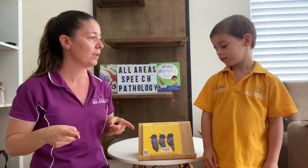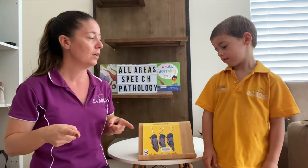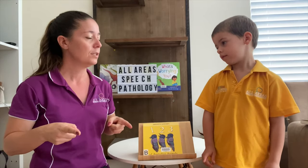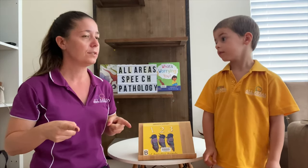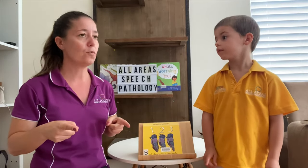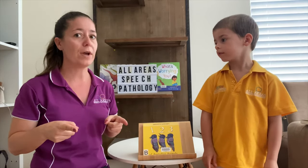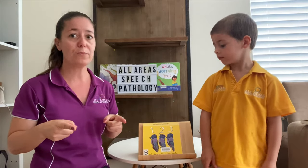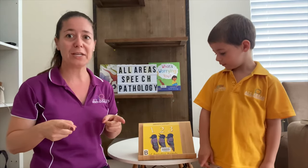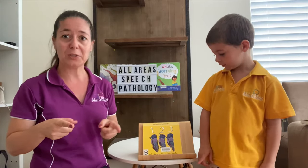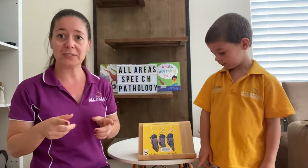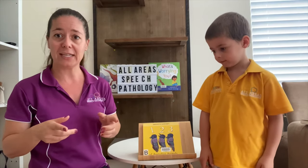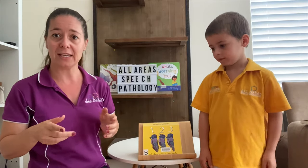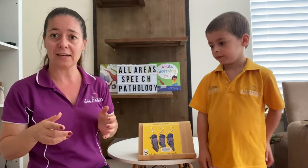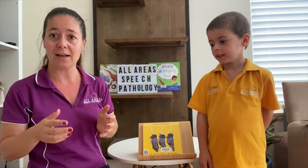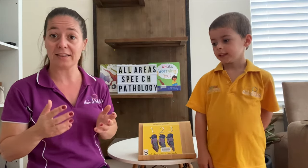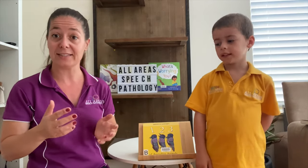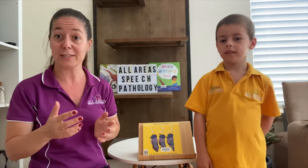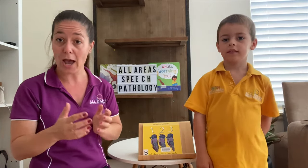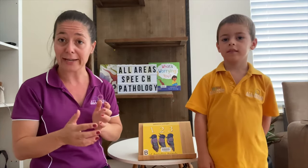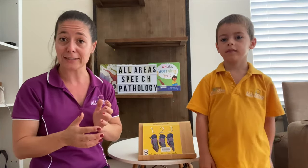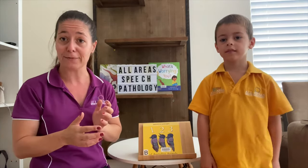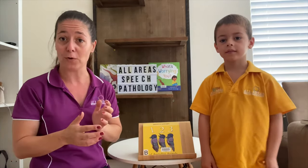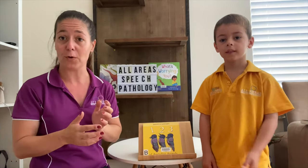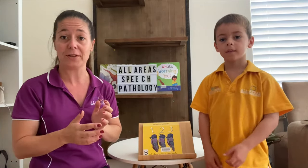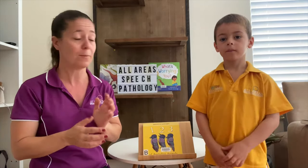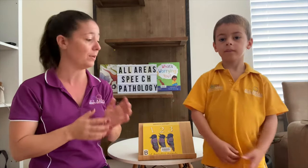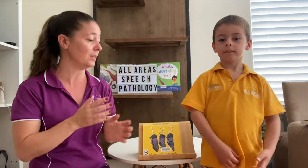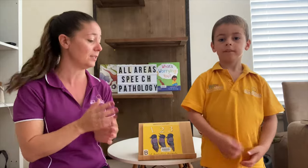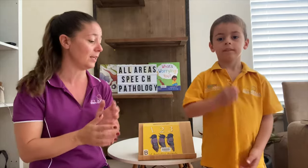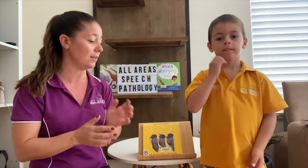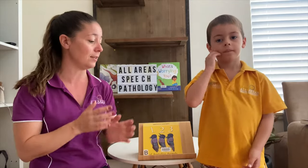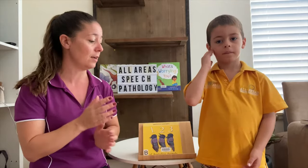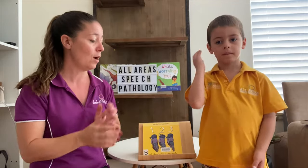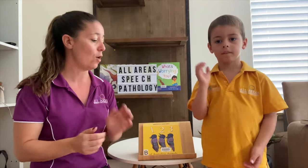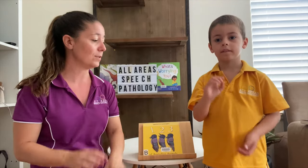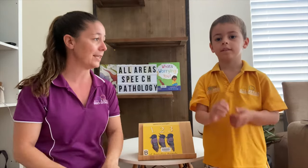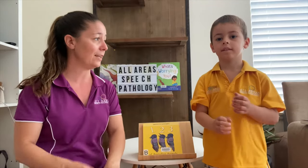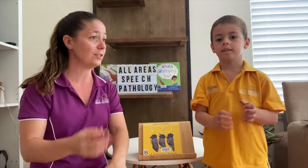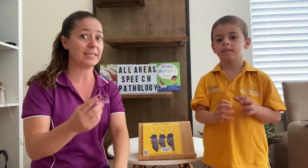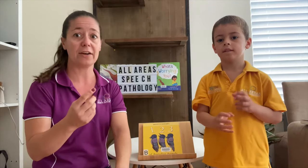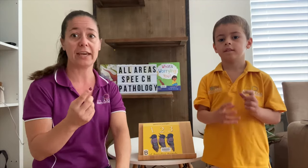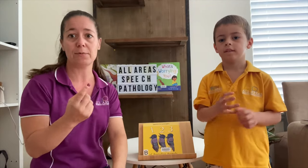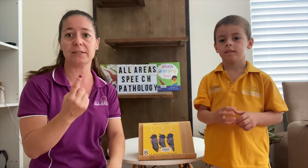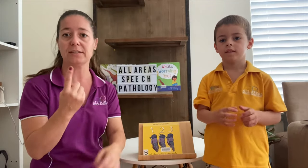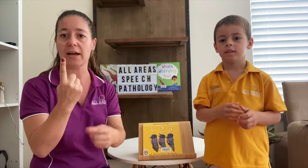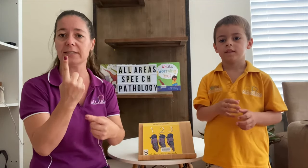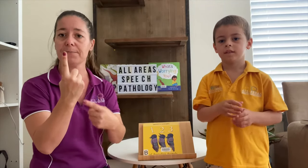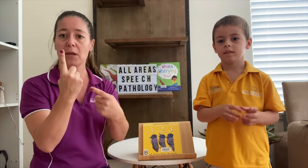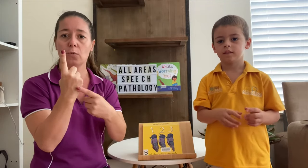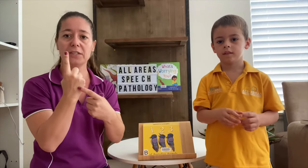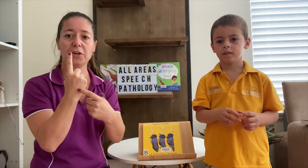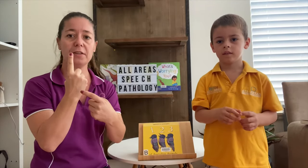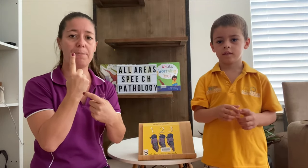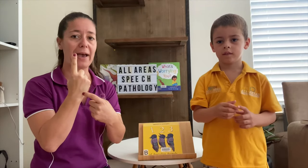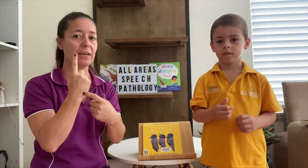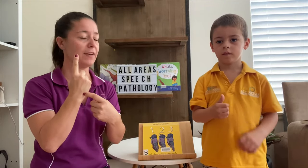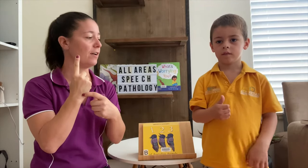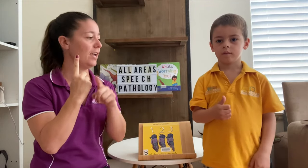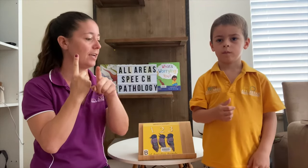So when we're using the signs for numbers in Auslan using our keyword signs, we turn the back of our hand